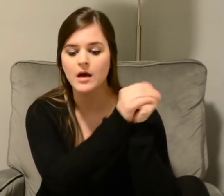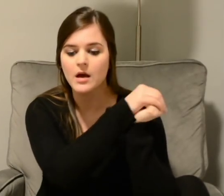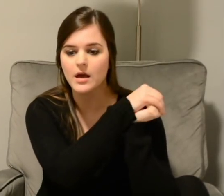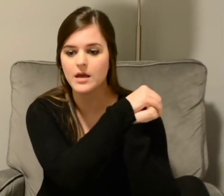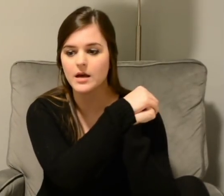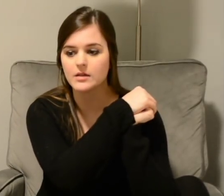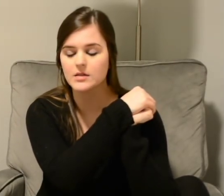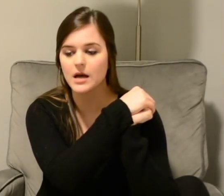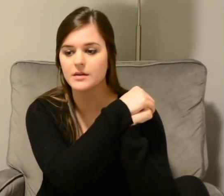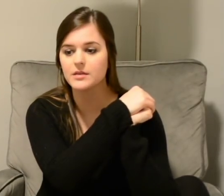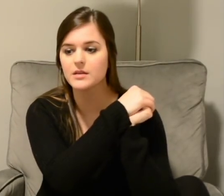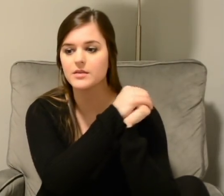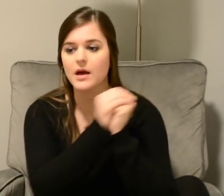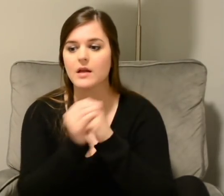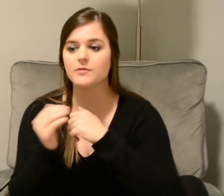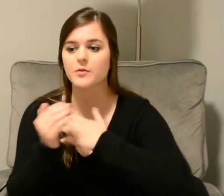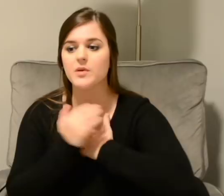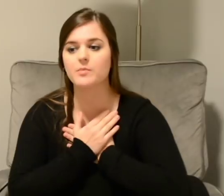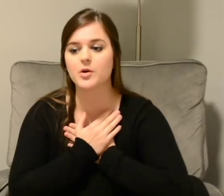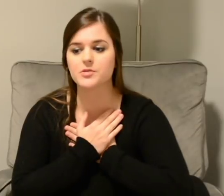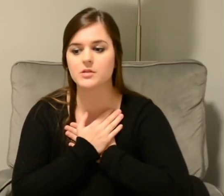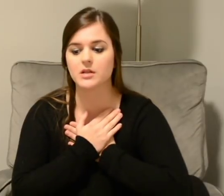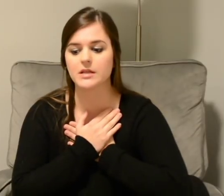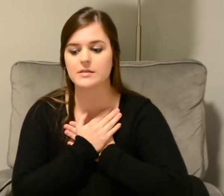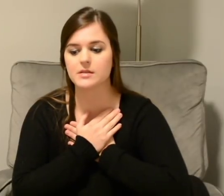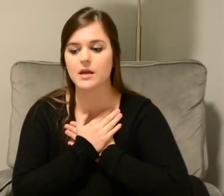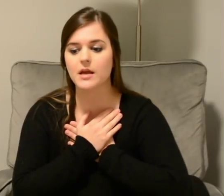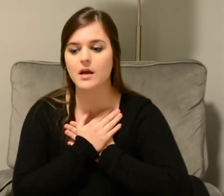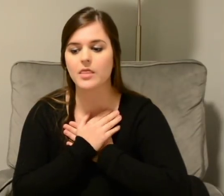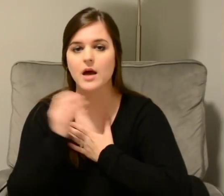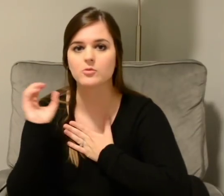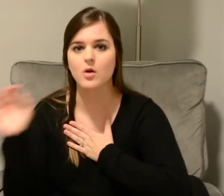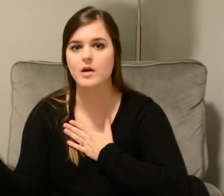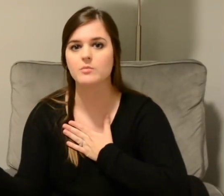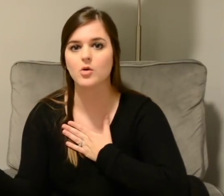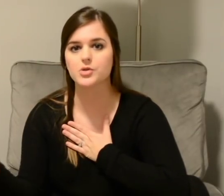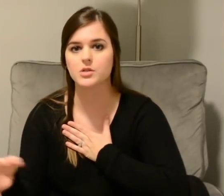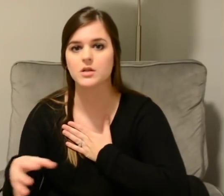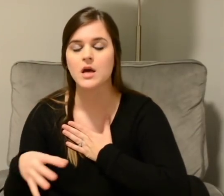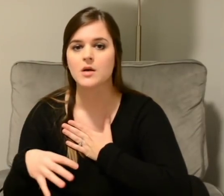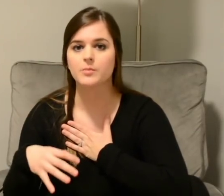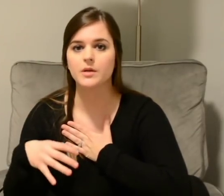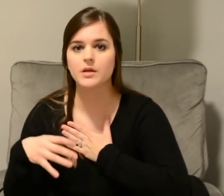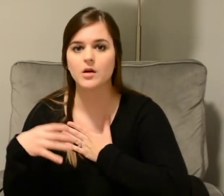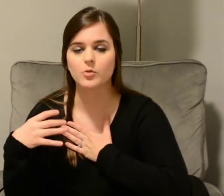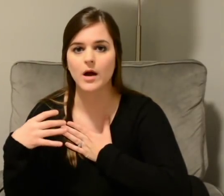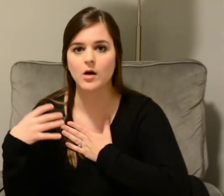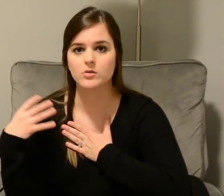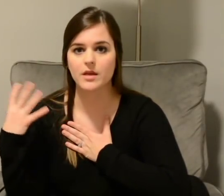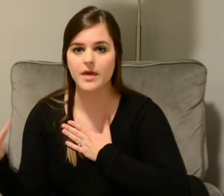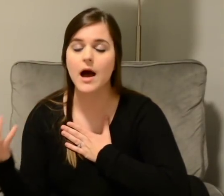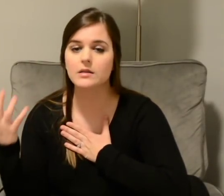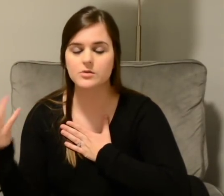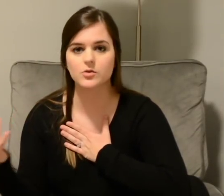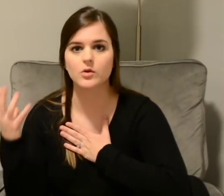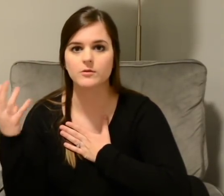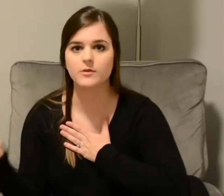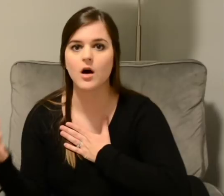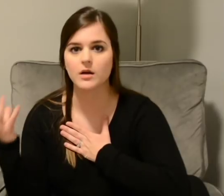And I think that for me personally, seeing that raw emotion, being around that sort of loss